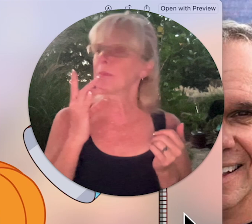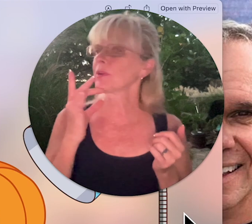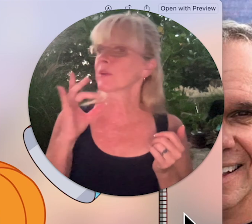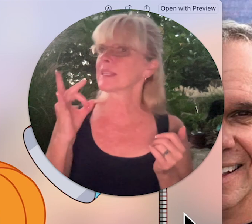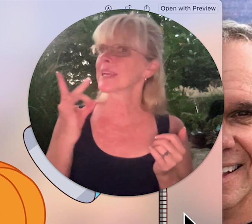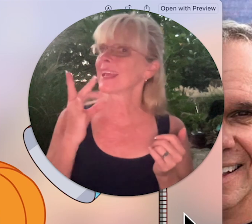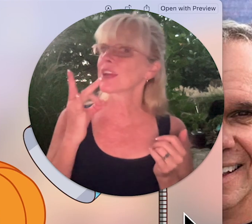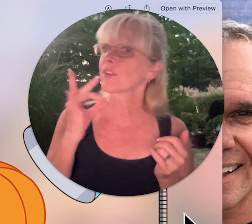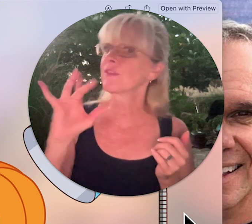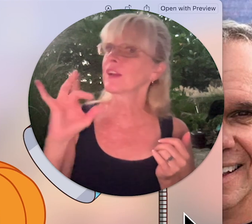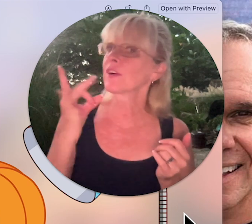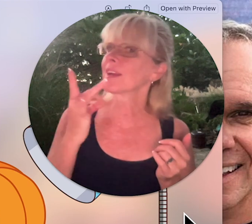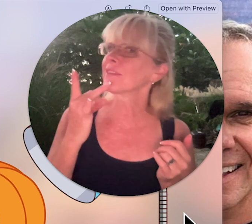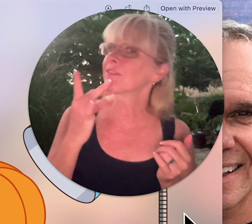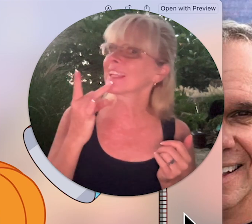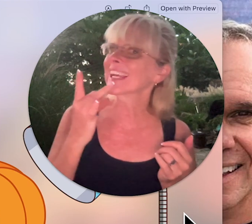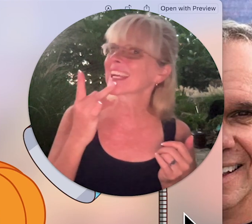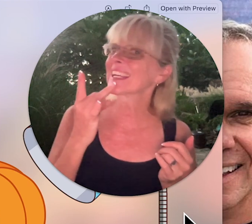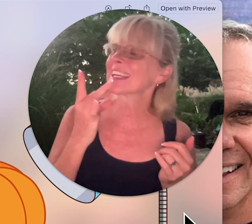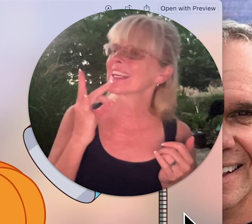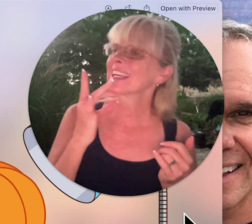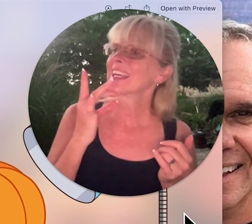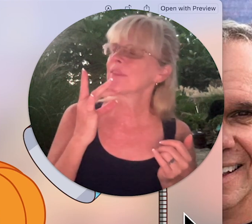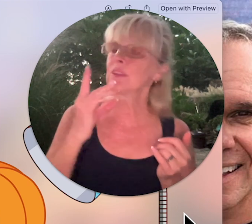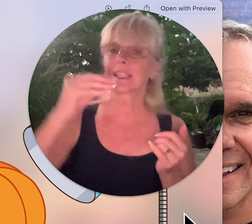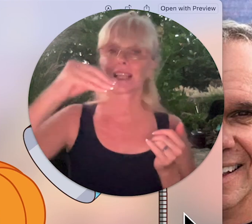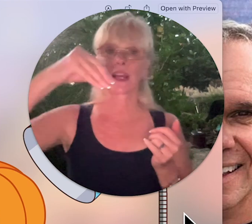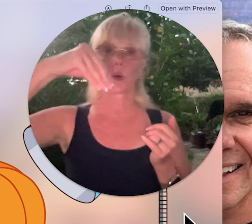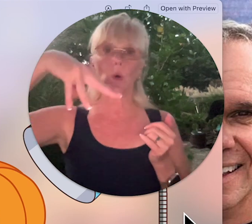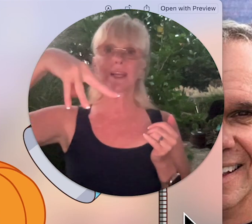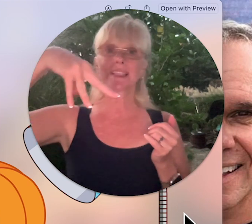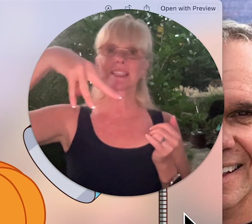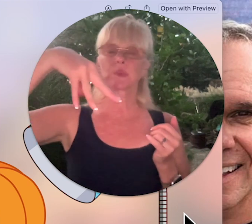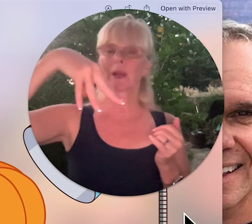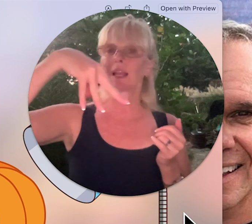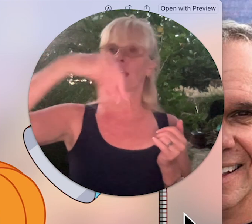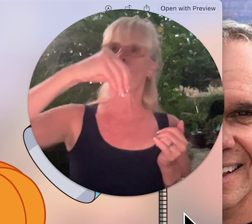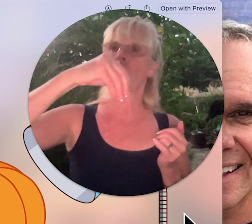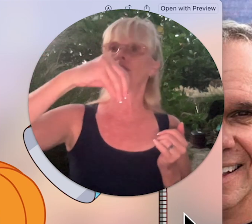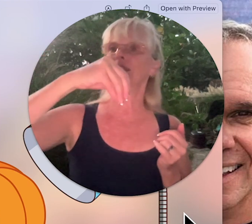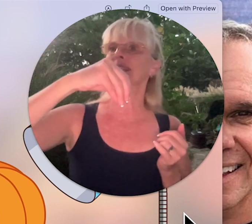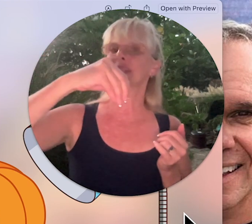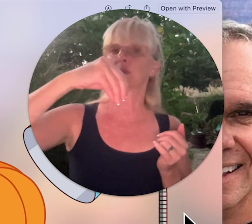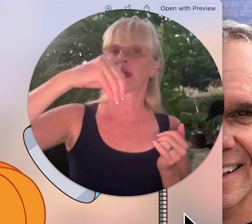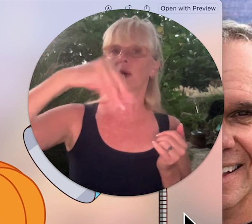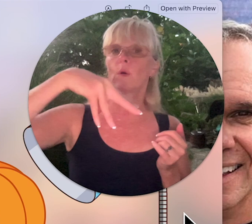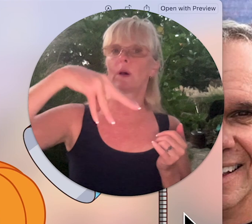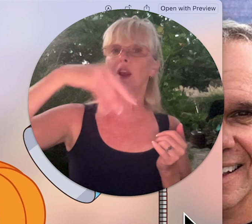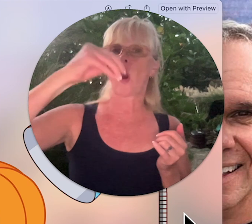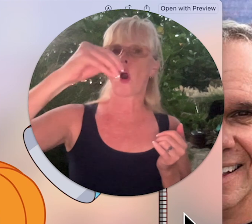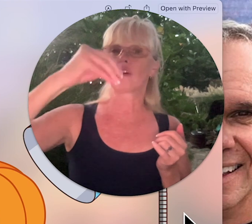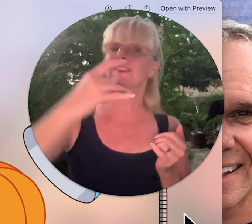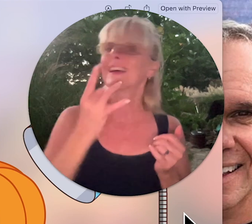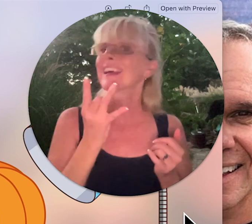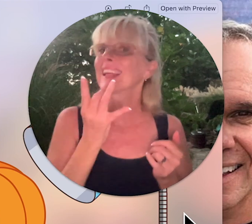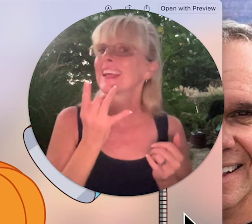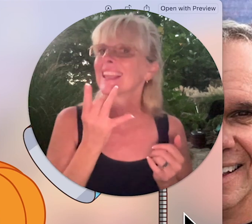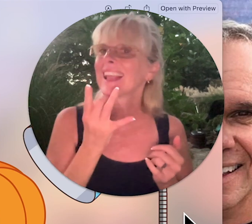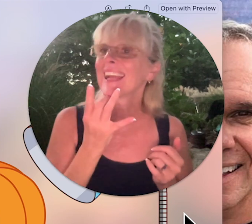you're gonna take your finger and flick if you did light light it's this way light off is this way on off light